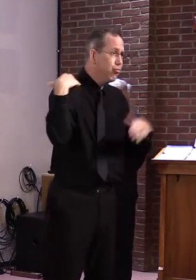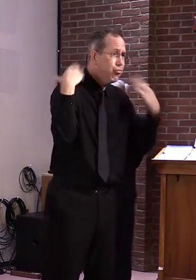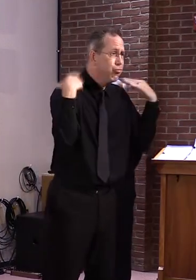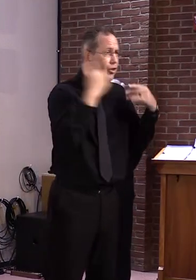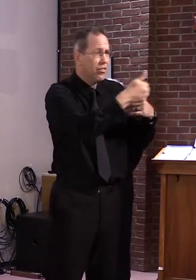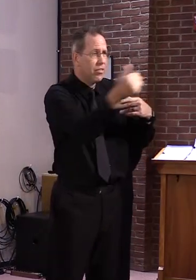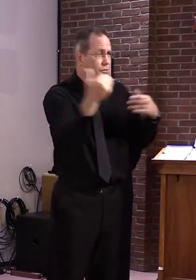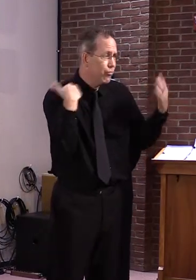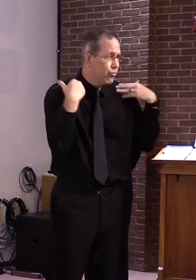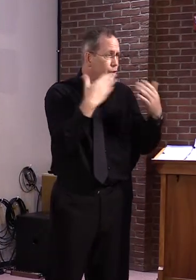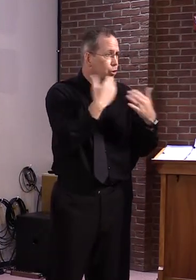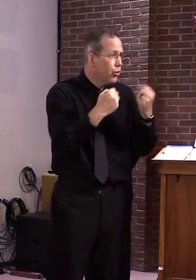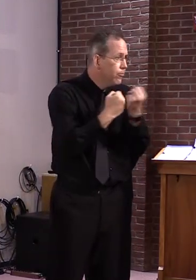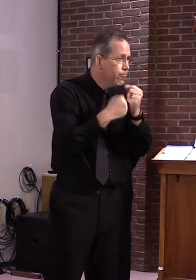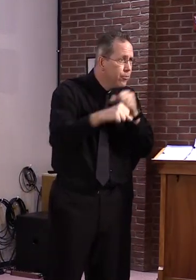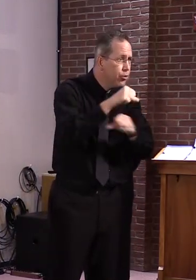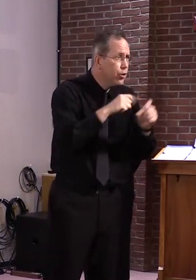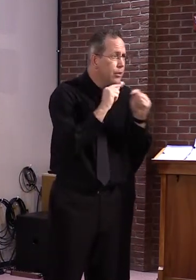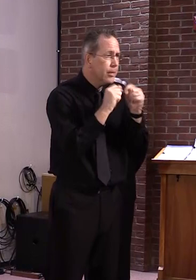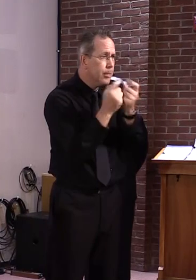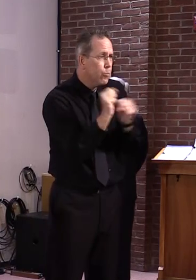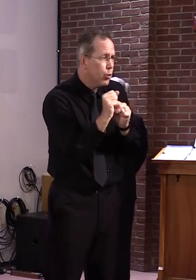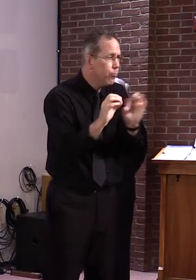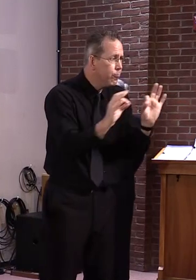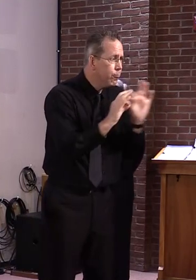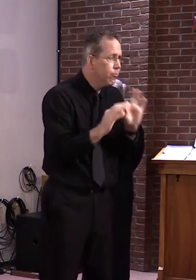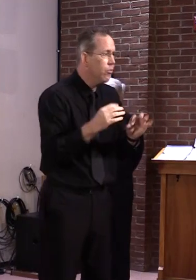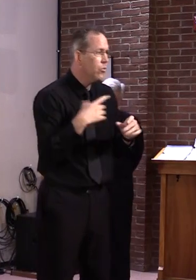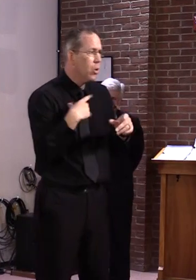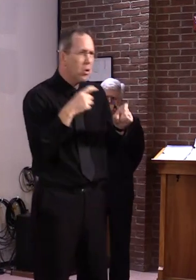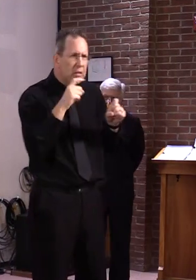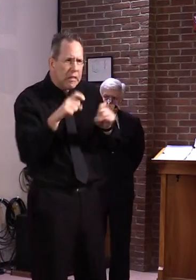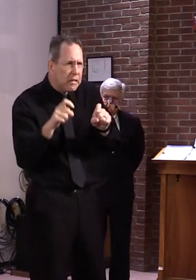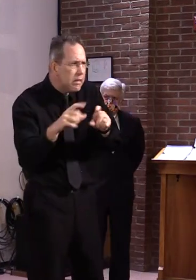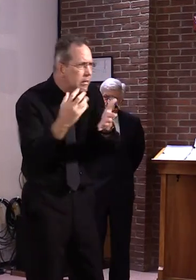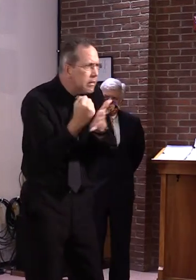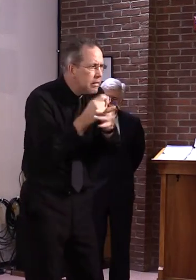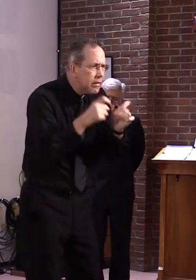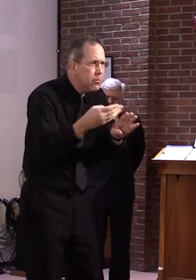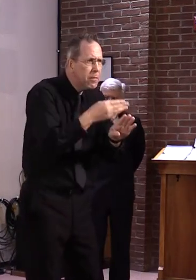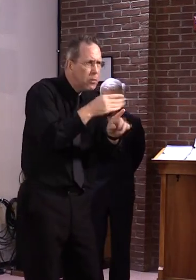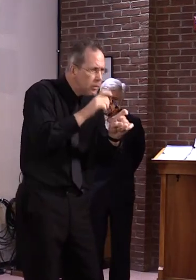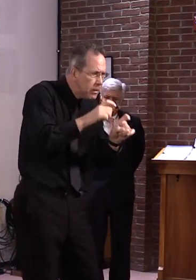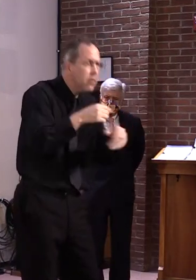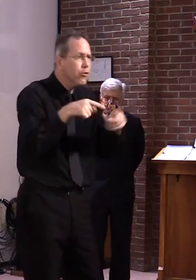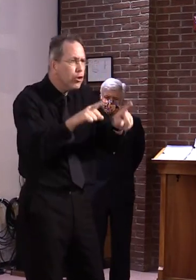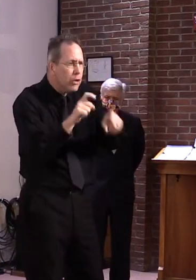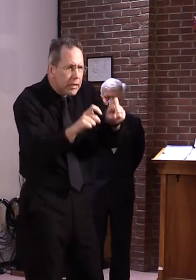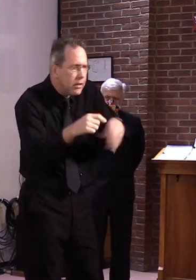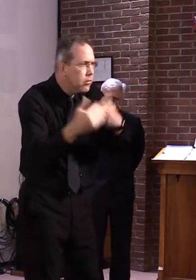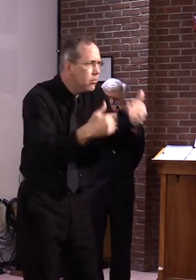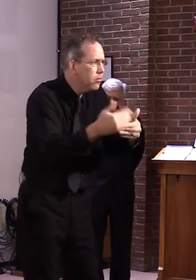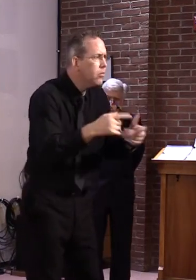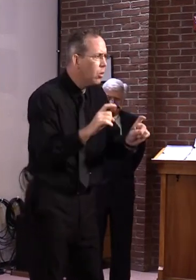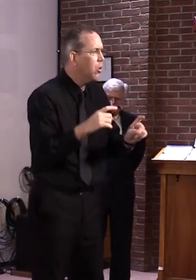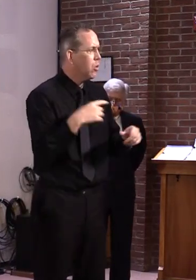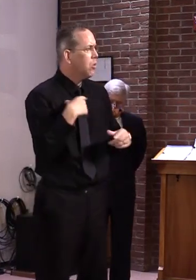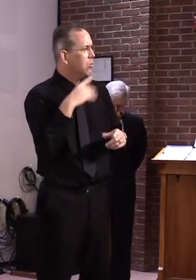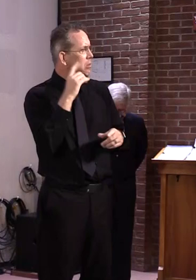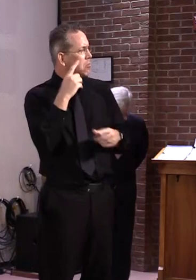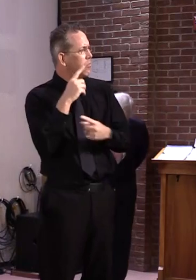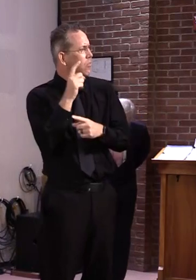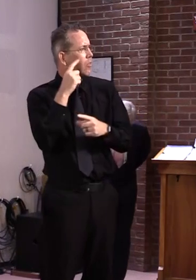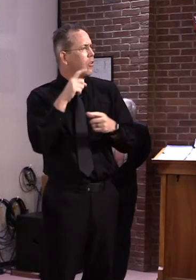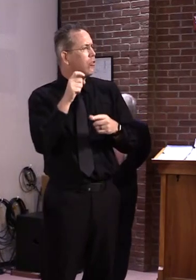a very robust testing and tracing program as Commissioner Levine had just talked about. So I feel